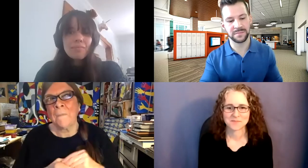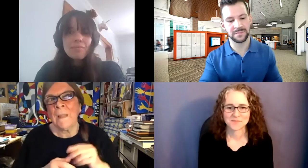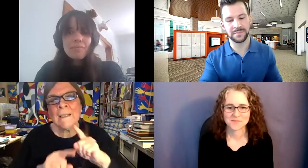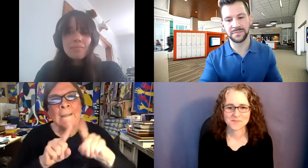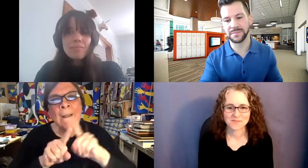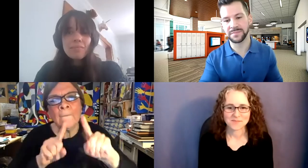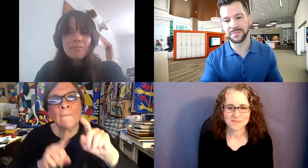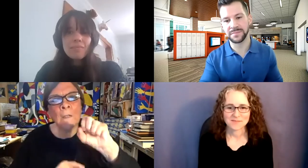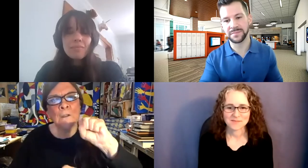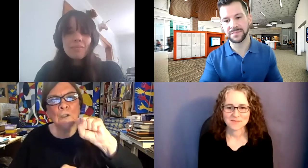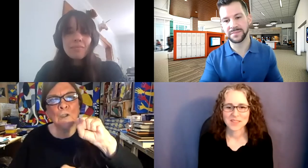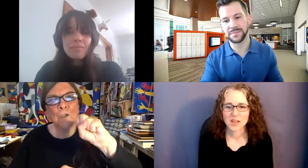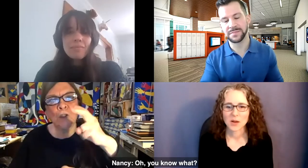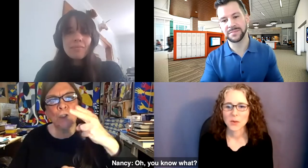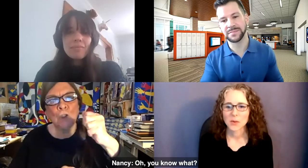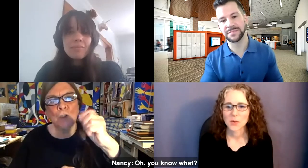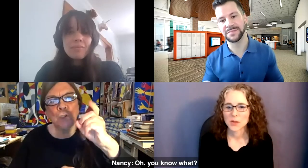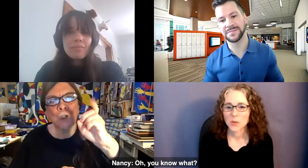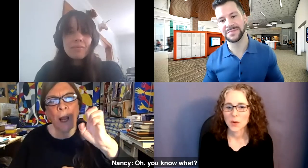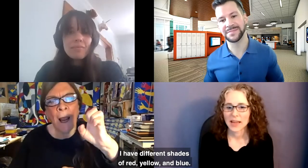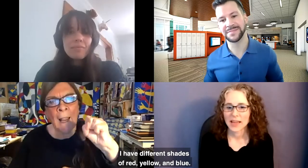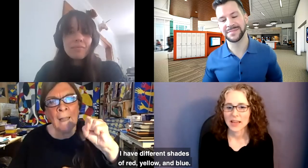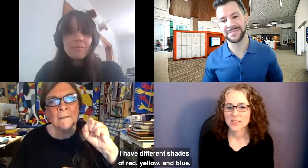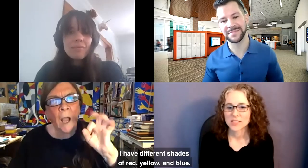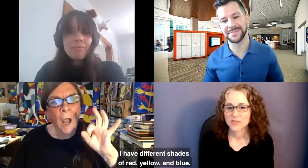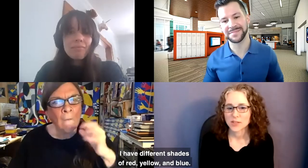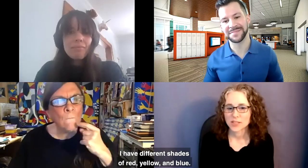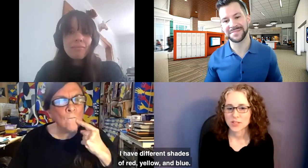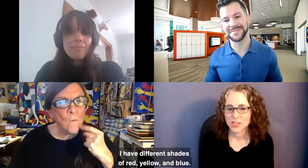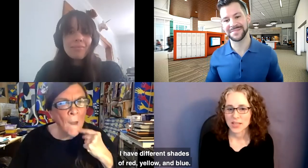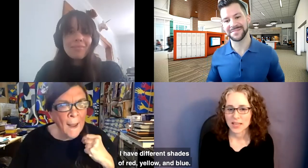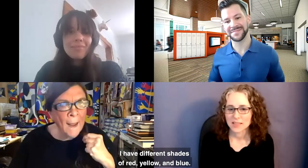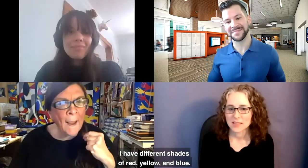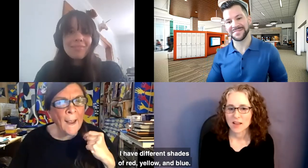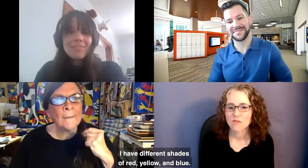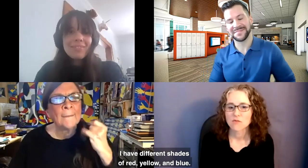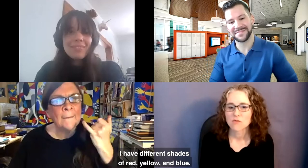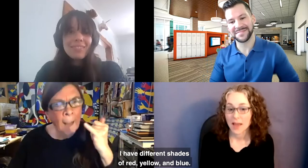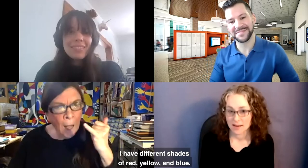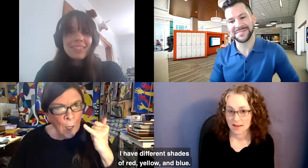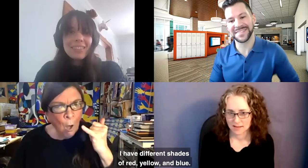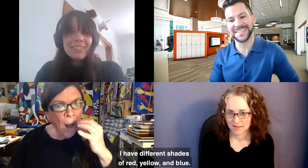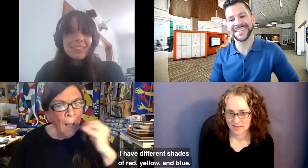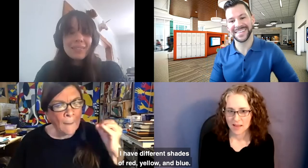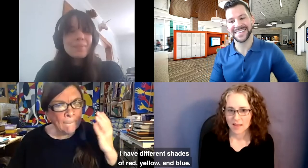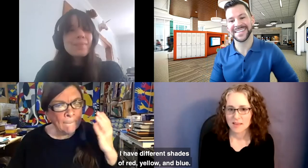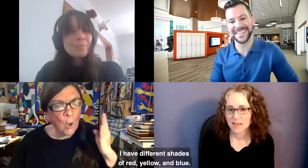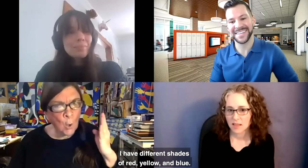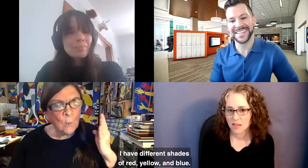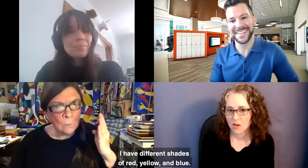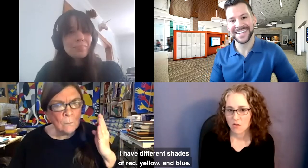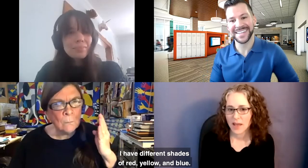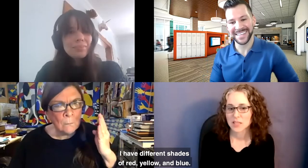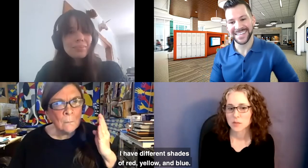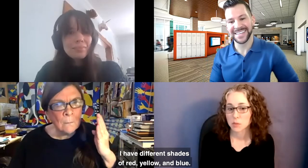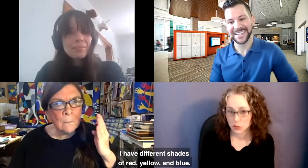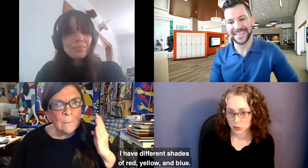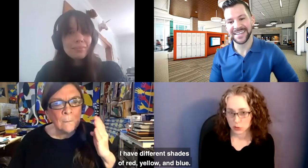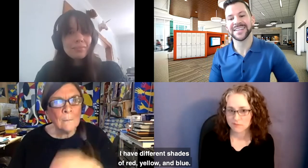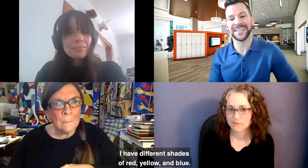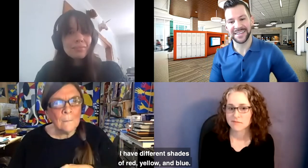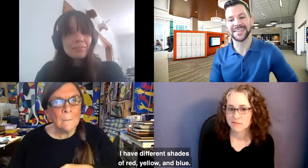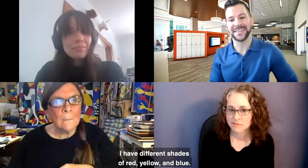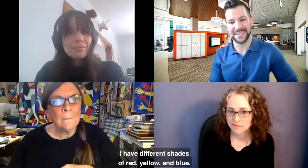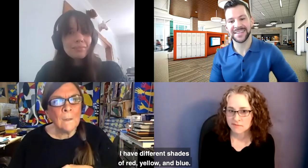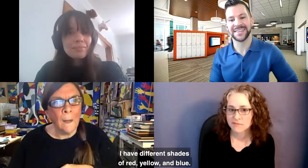Nancy signing. Oh, you know what? I have different shades of red, yellow, and blue.